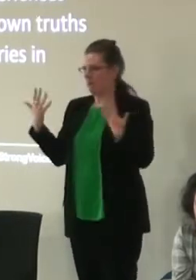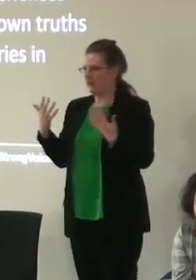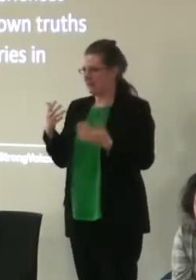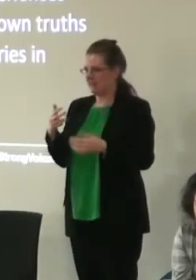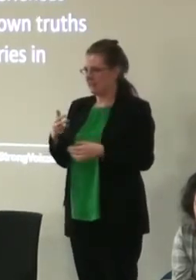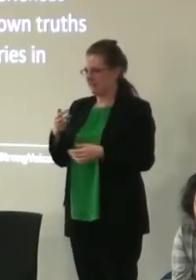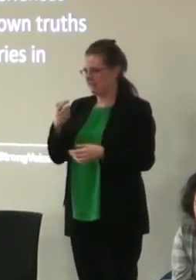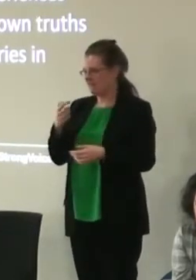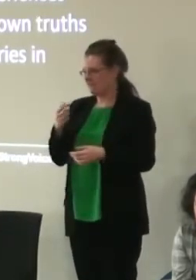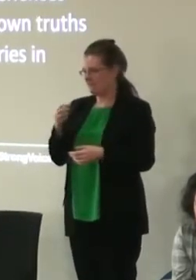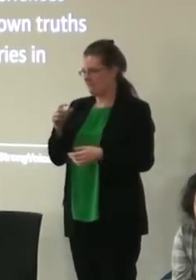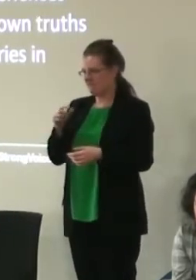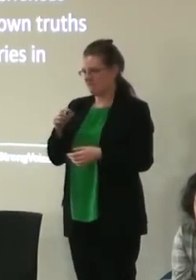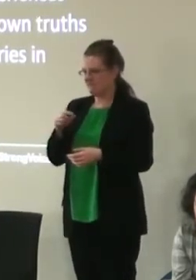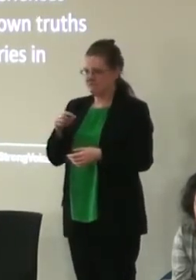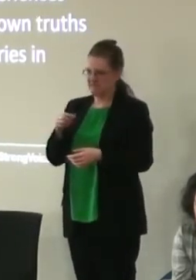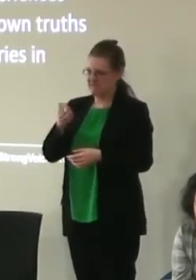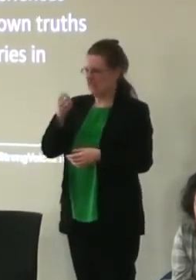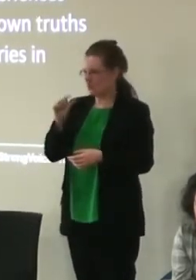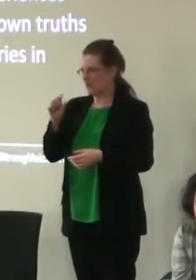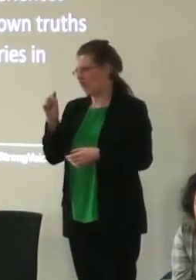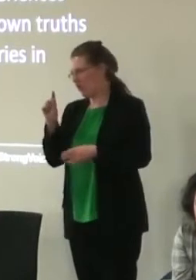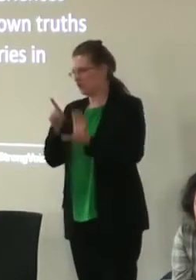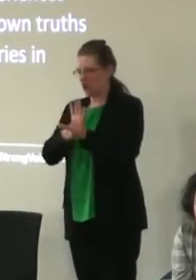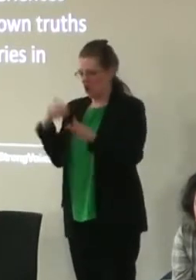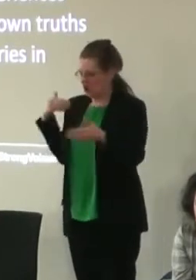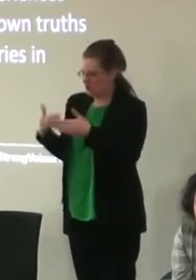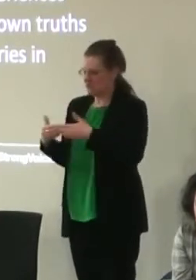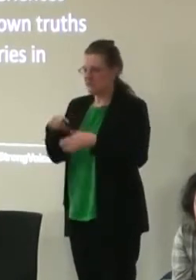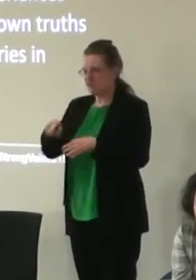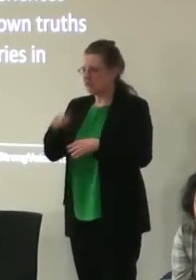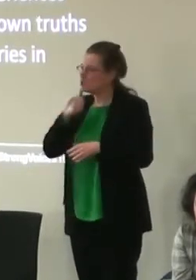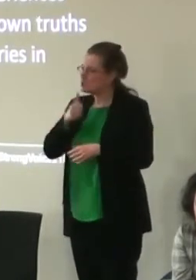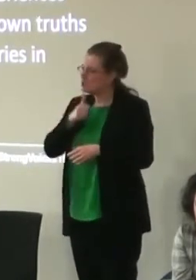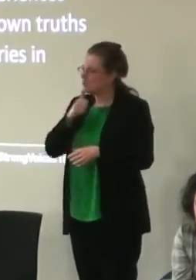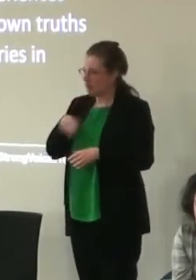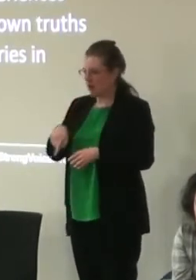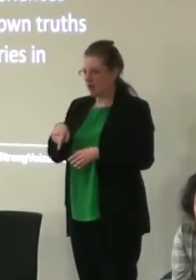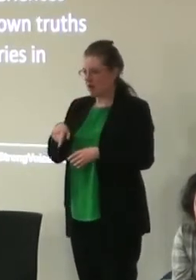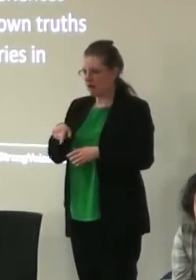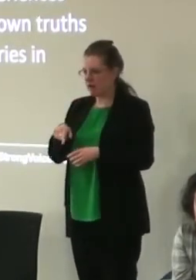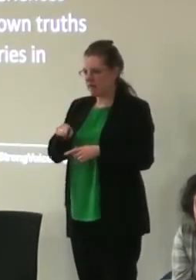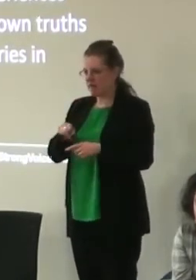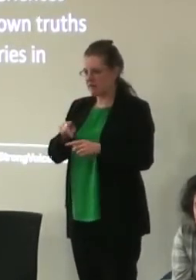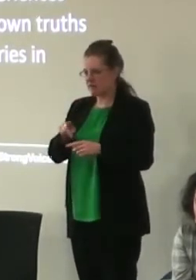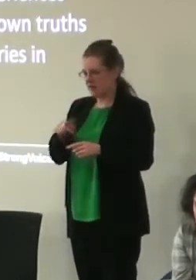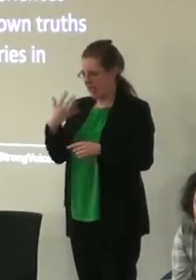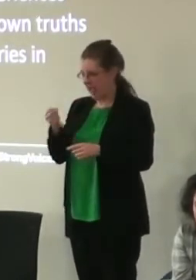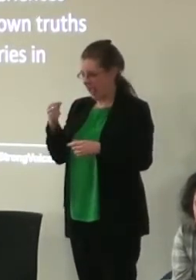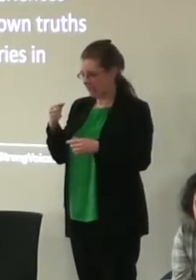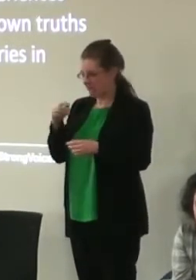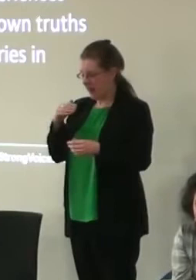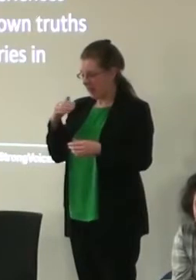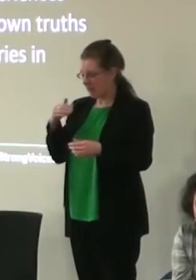what's emerged. So that at various, it's just a useful thing, I think, at various points to have that very long-term